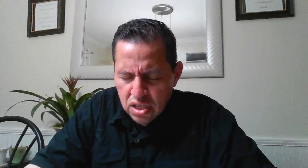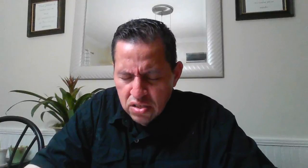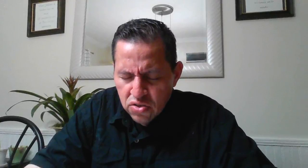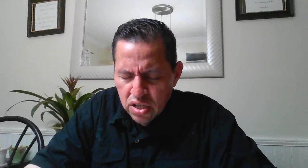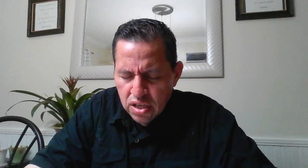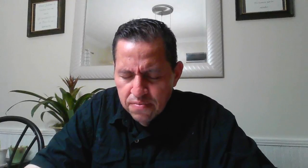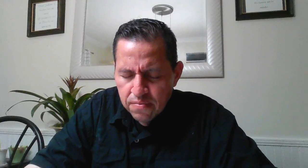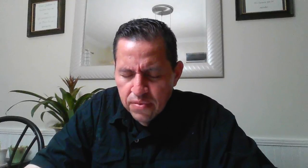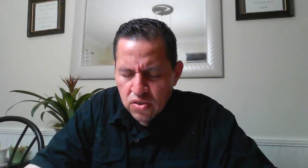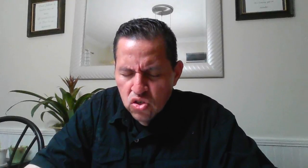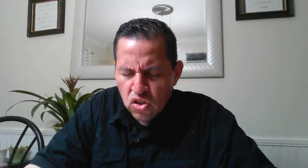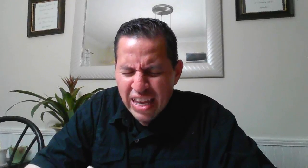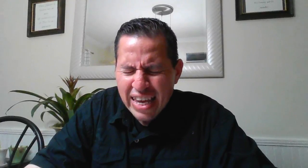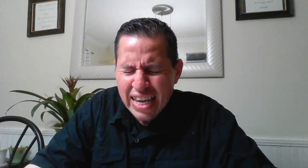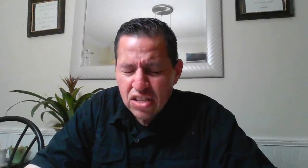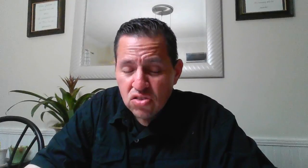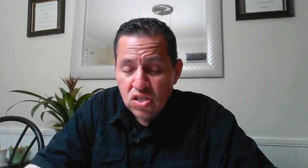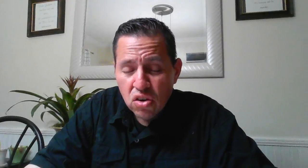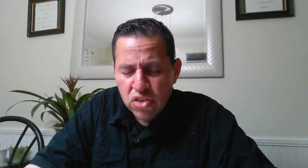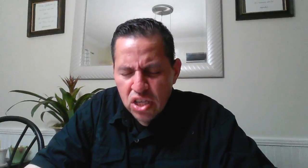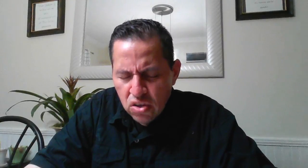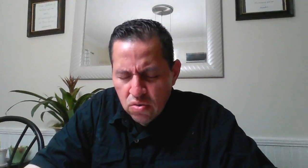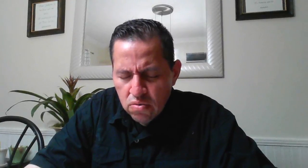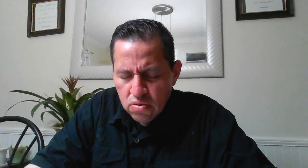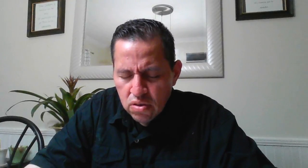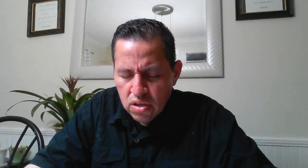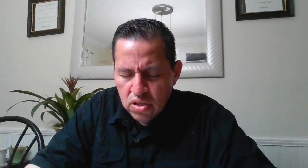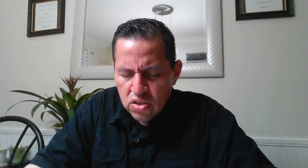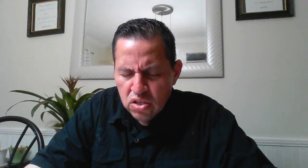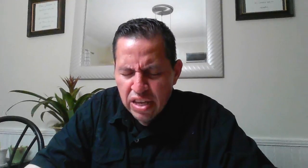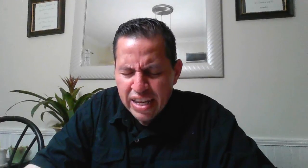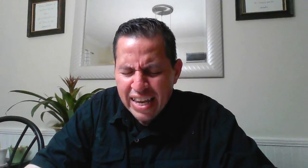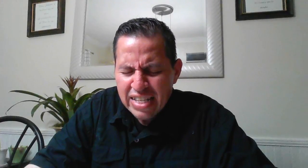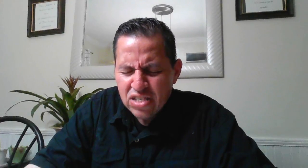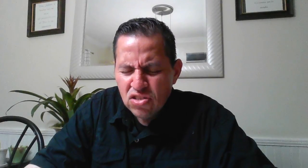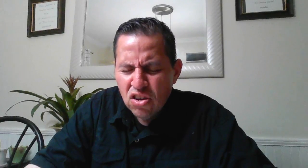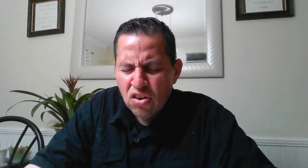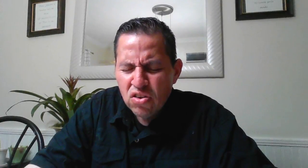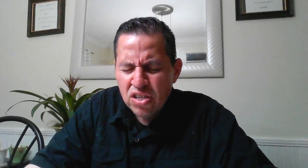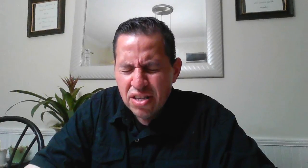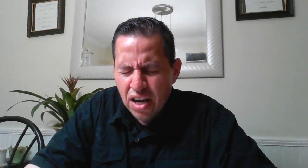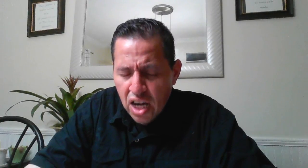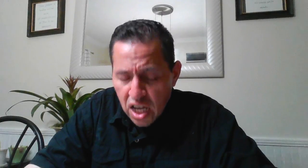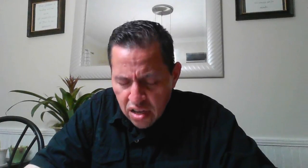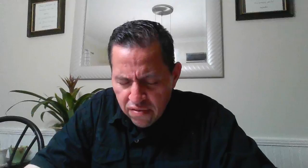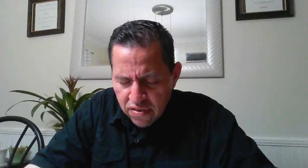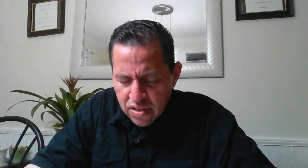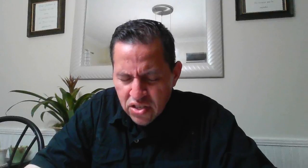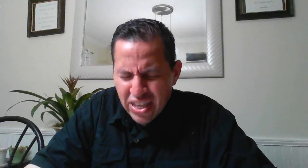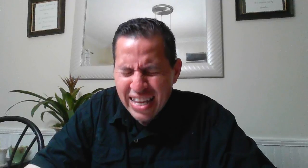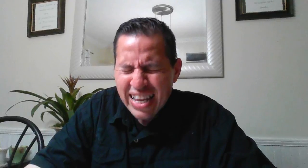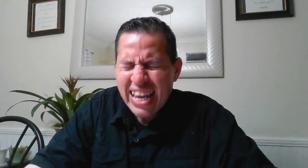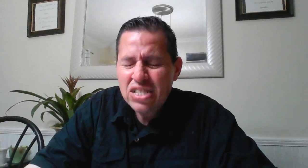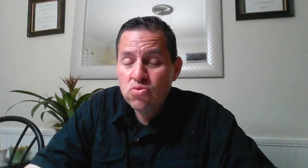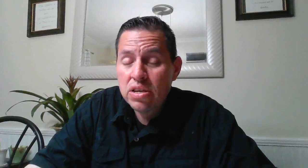country so they can get to know you so they can get to know your love so they can get to